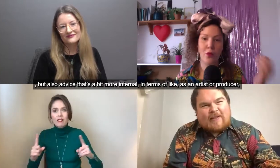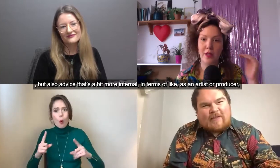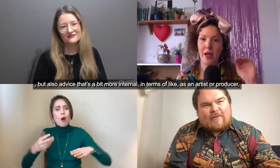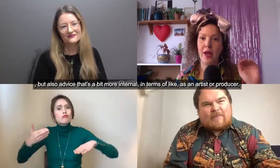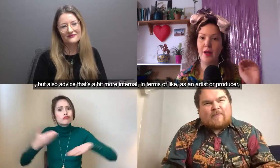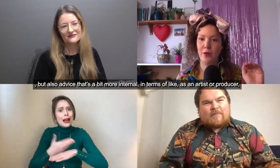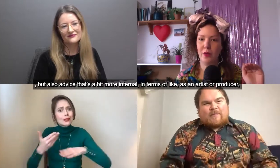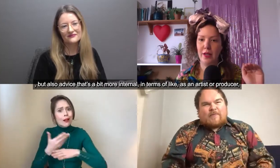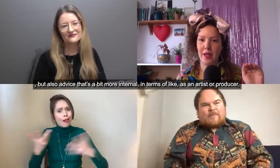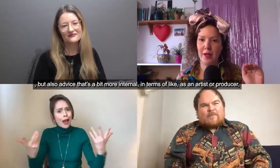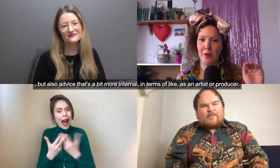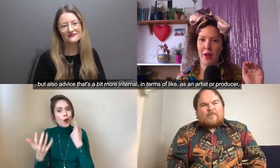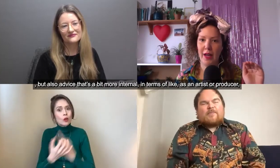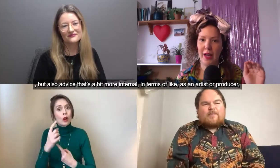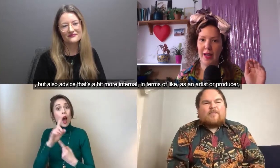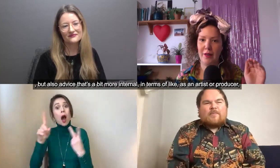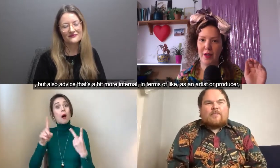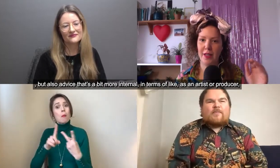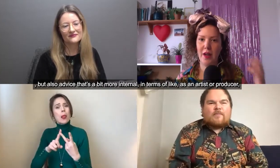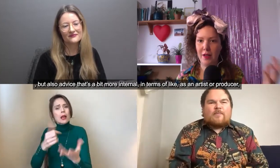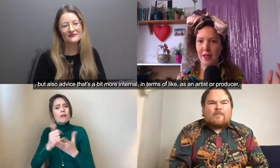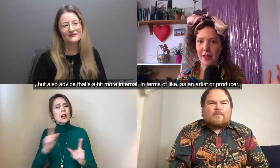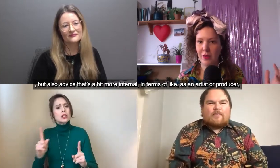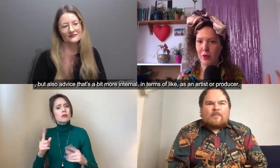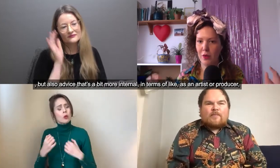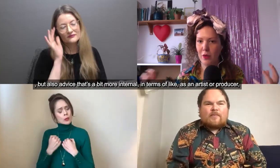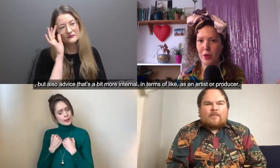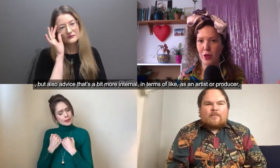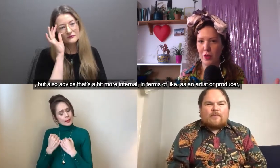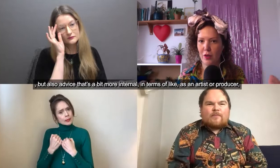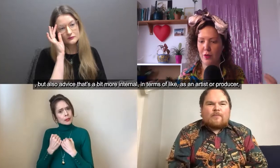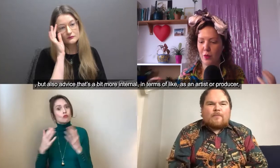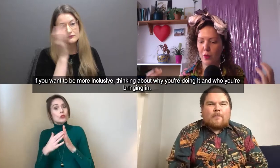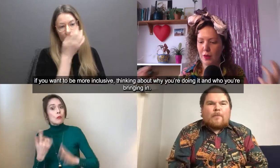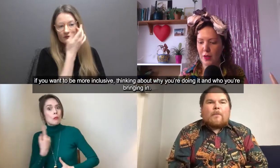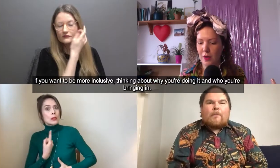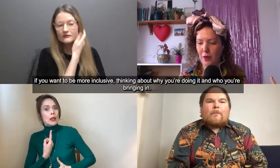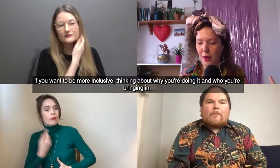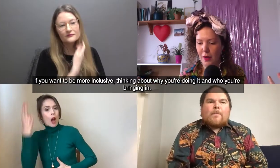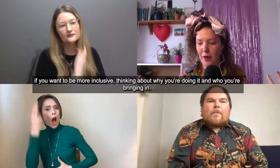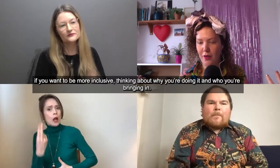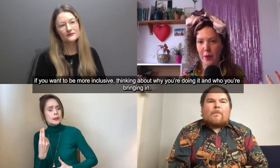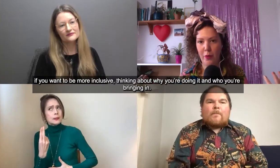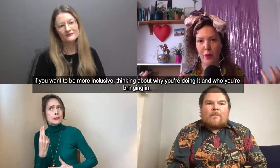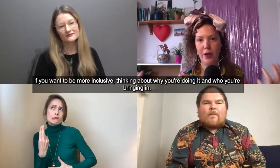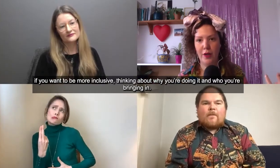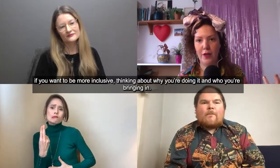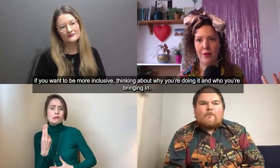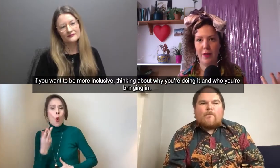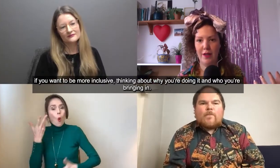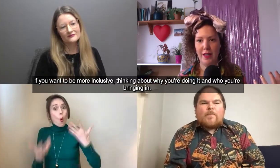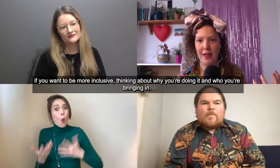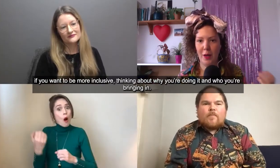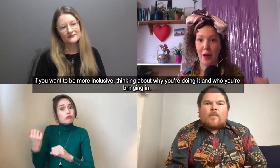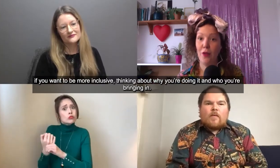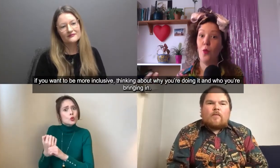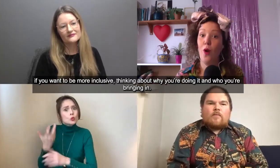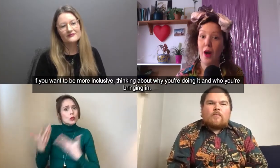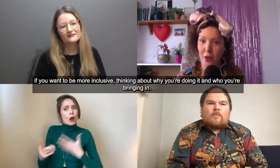internal in terms of like if as an artist or a producer if you want to kind of be more inclusive then thinking about the why you're